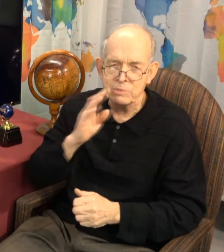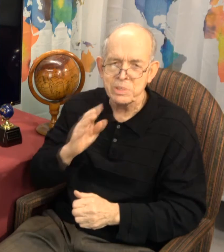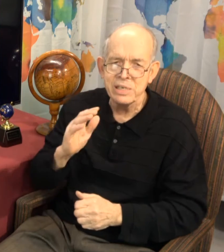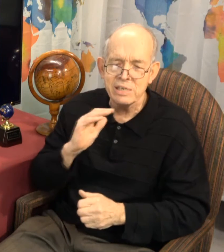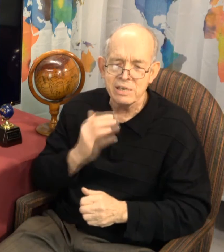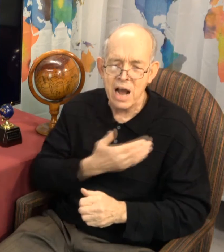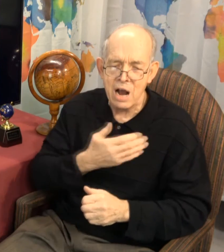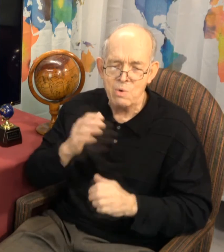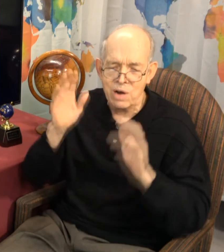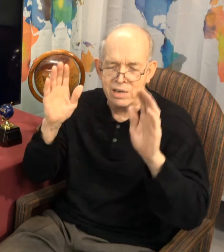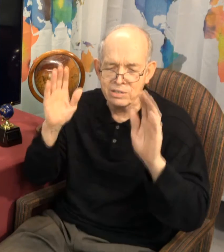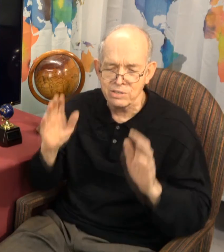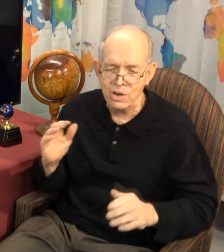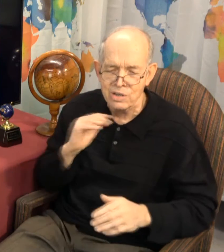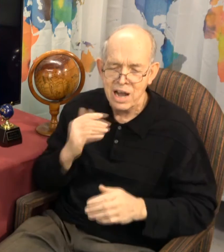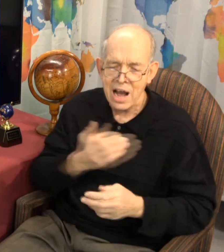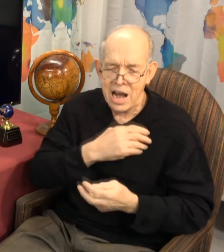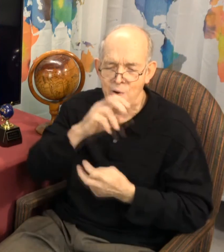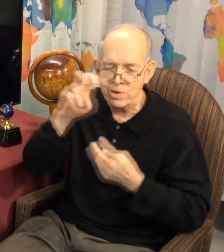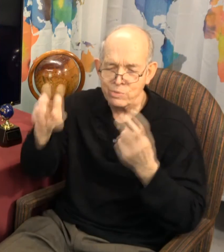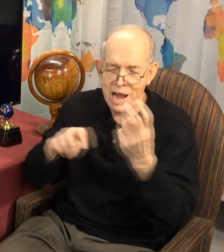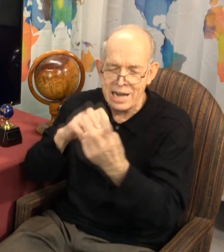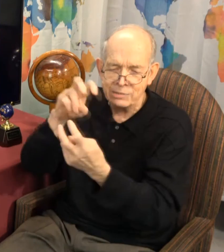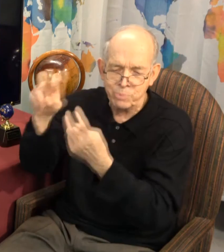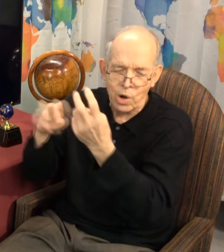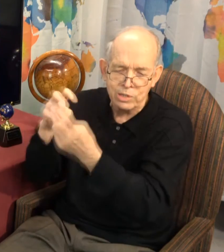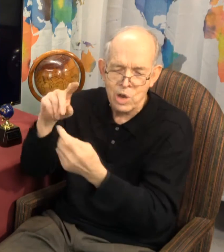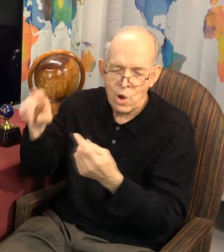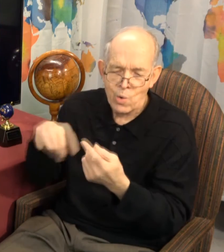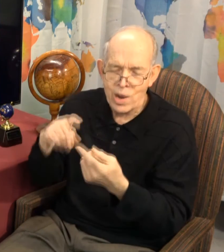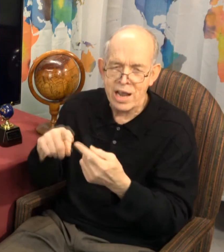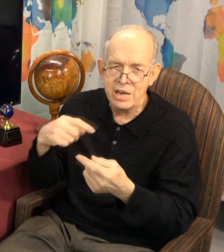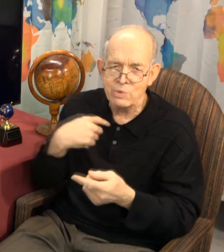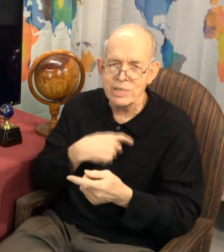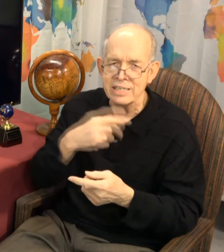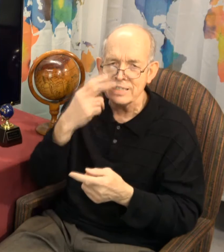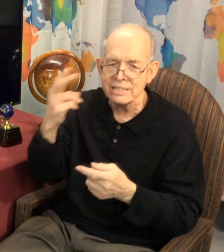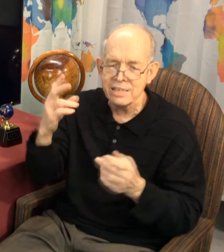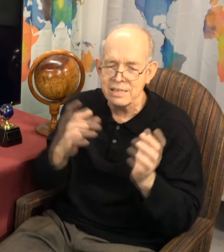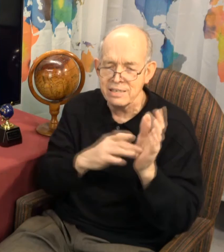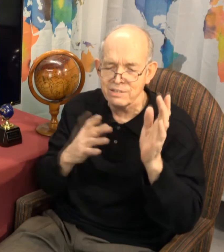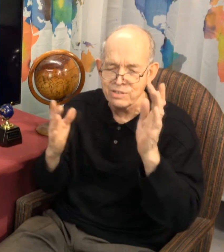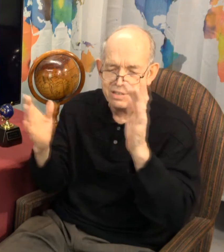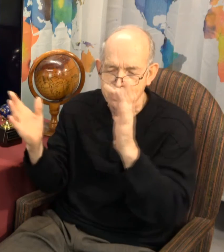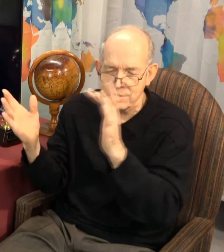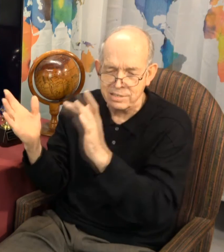be our wonder, our trust from every season.